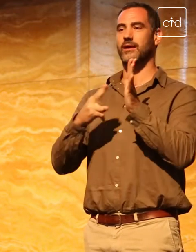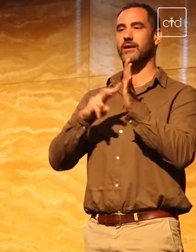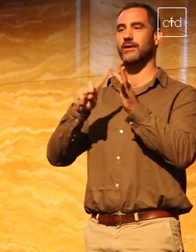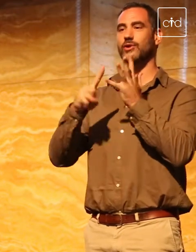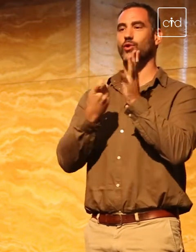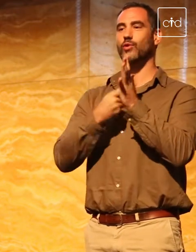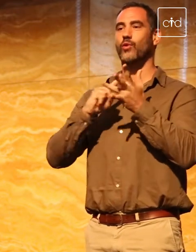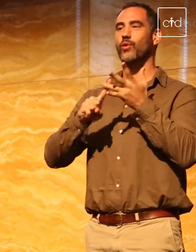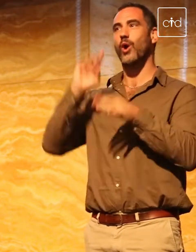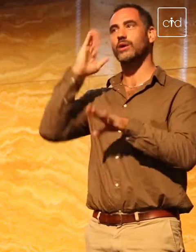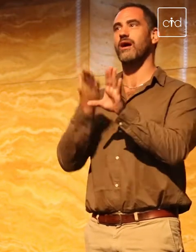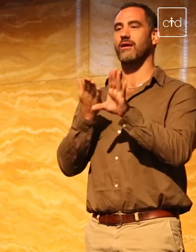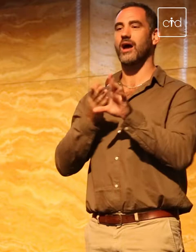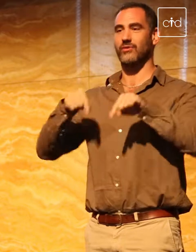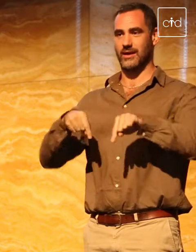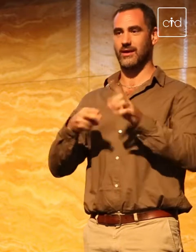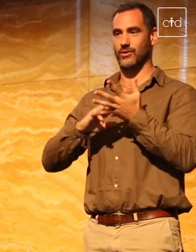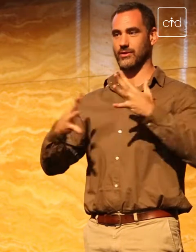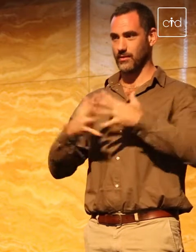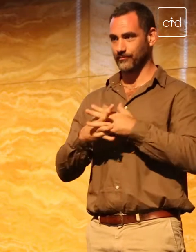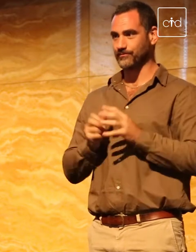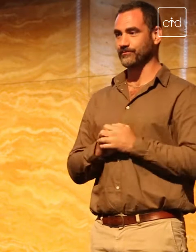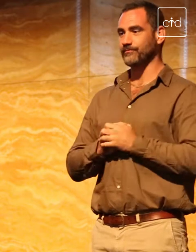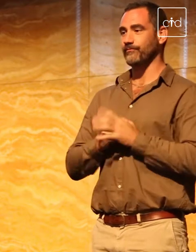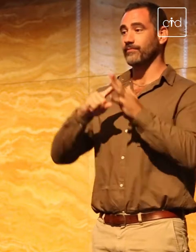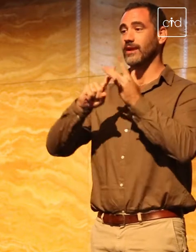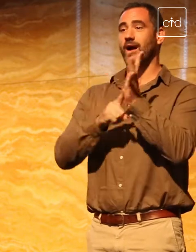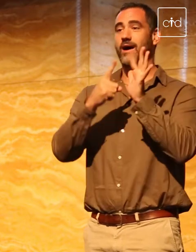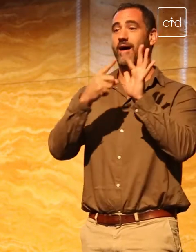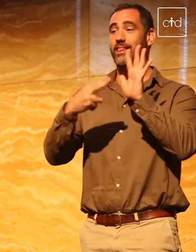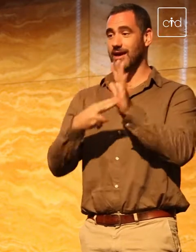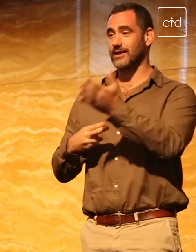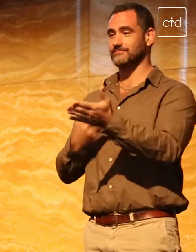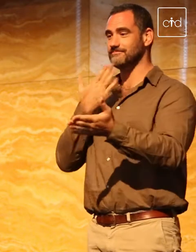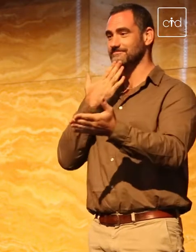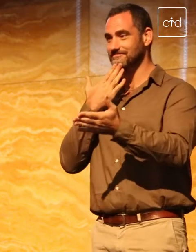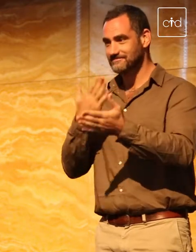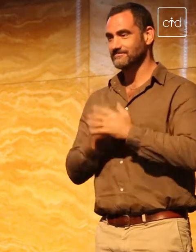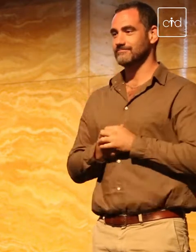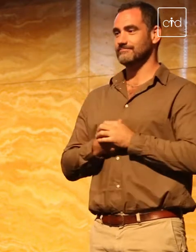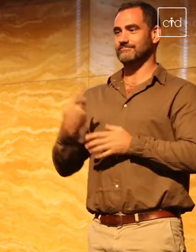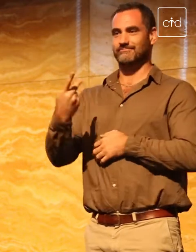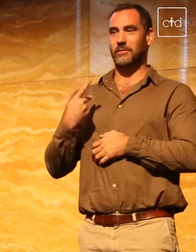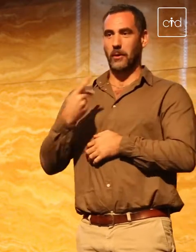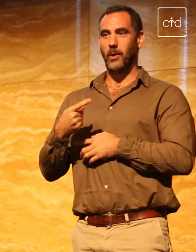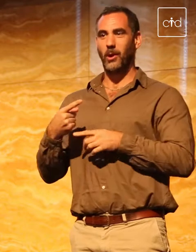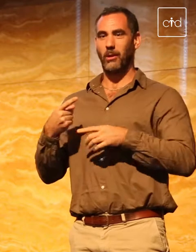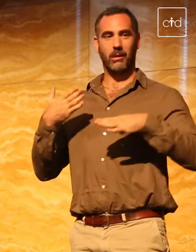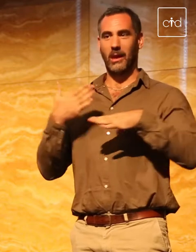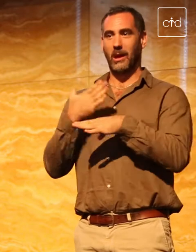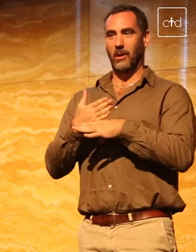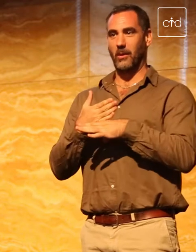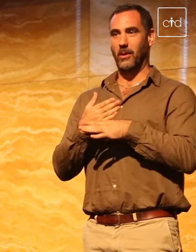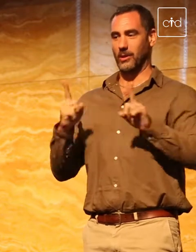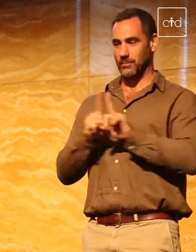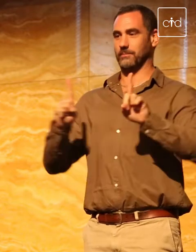UNSW. Eileen Baldry, thank you again. Eileen and I have intersected over, I won't say